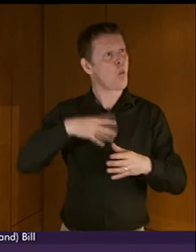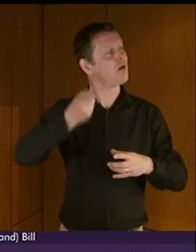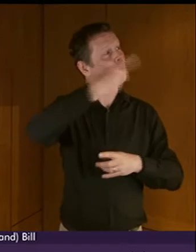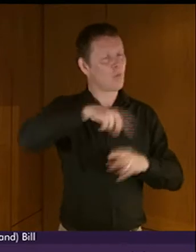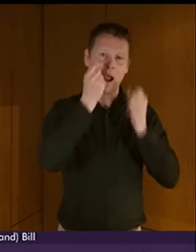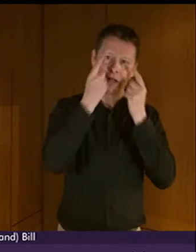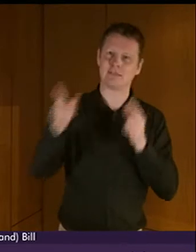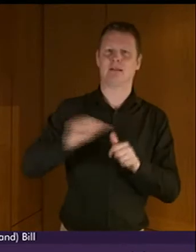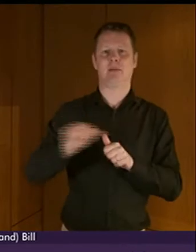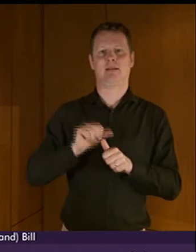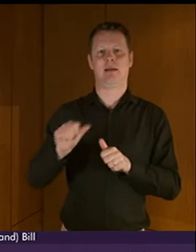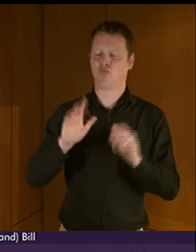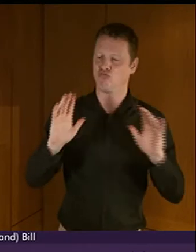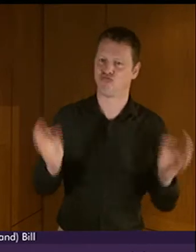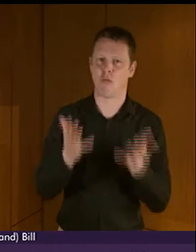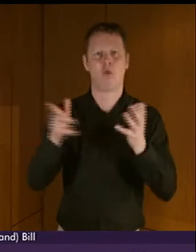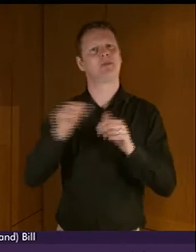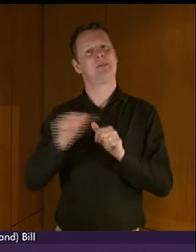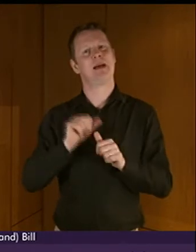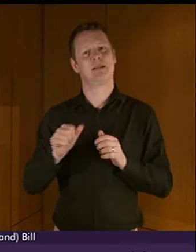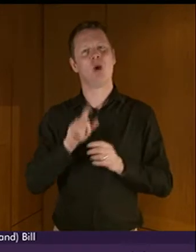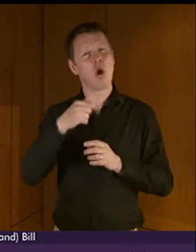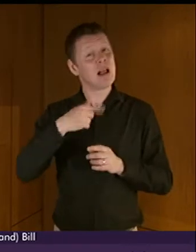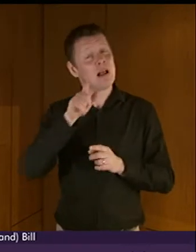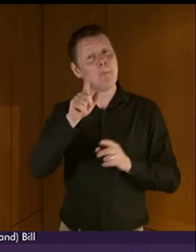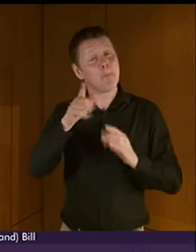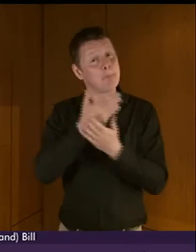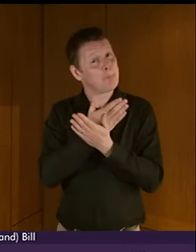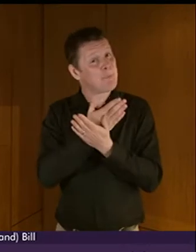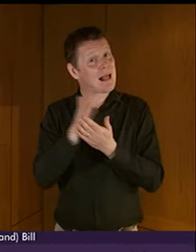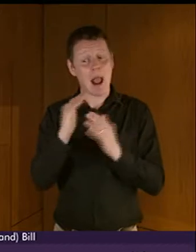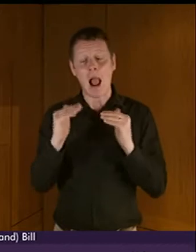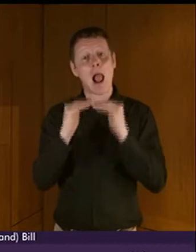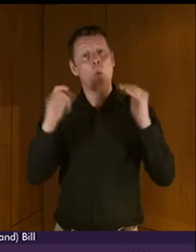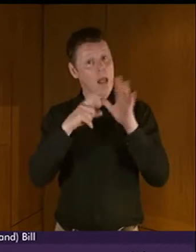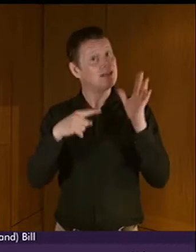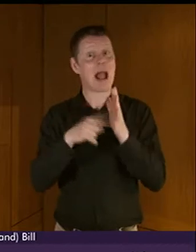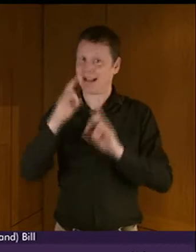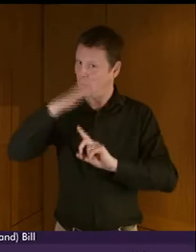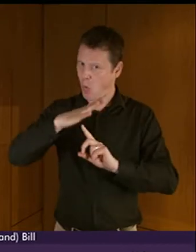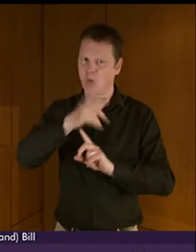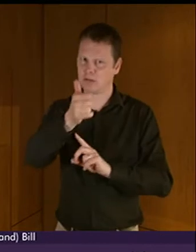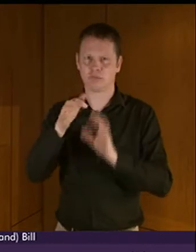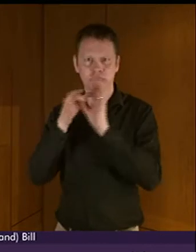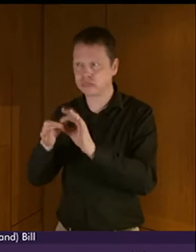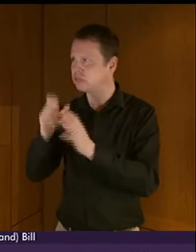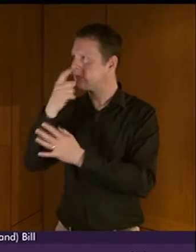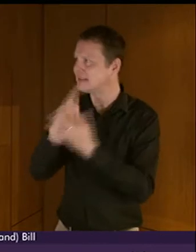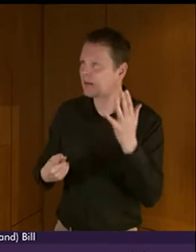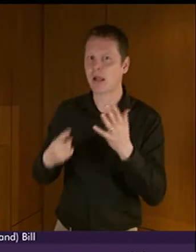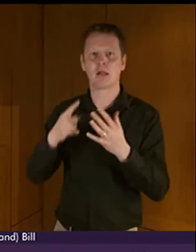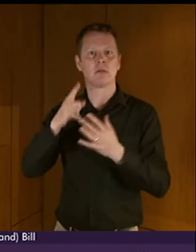promoted. Let's be clear about the importance of the Equality Act for people with disabilities and people who are deaf.